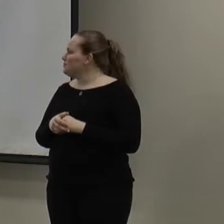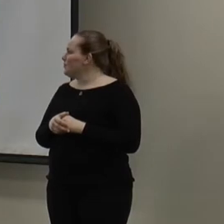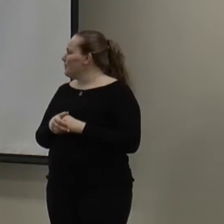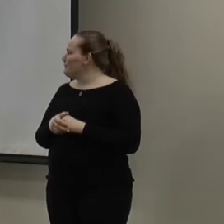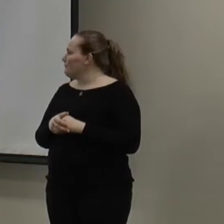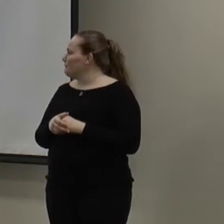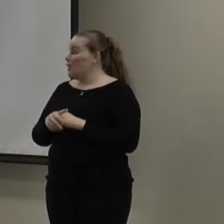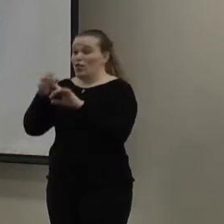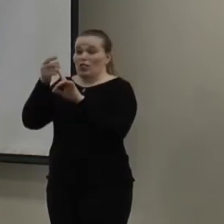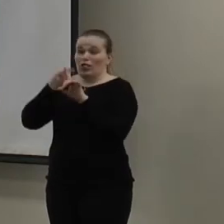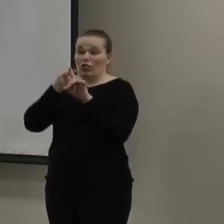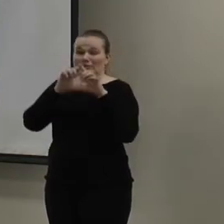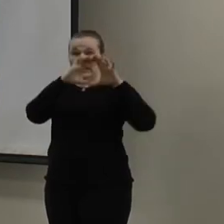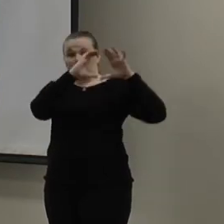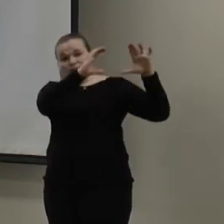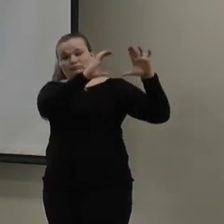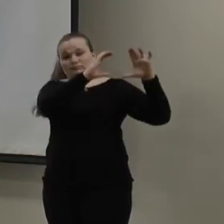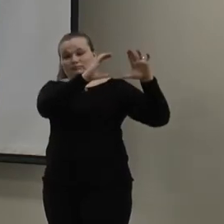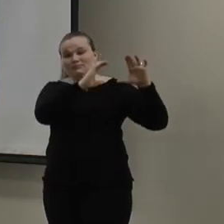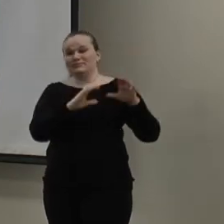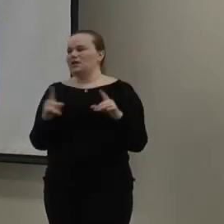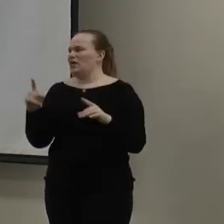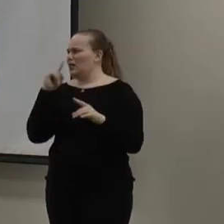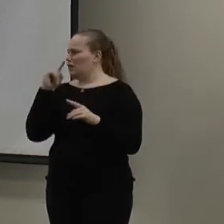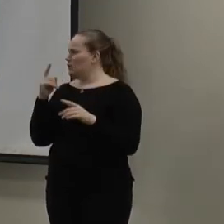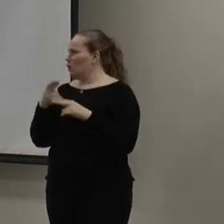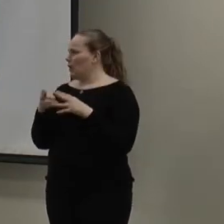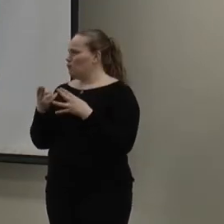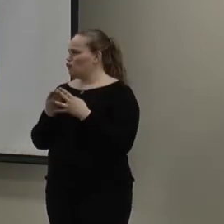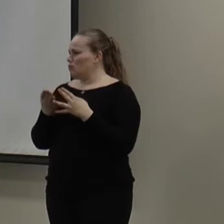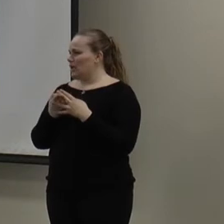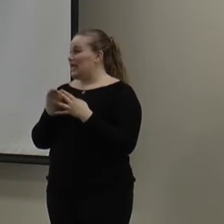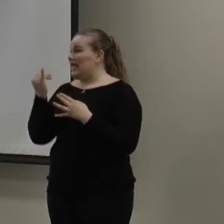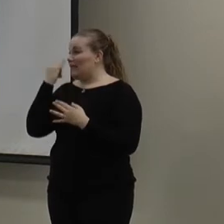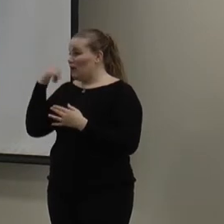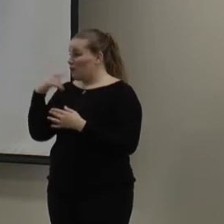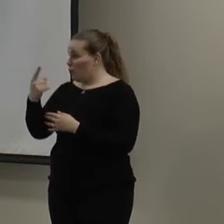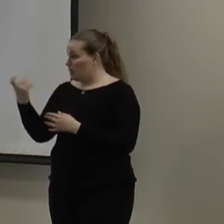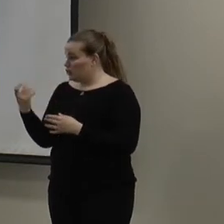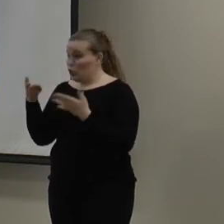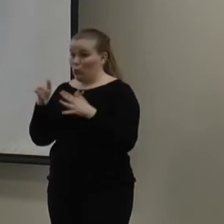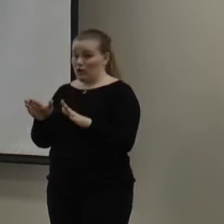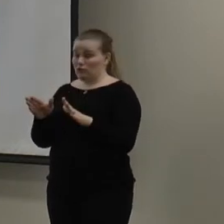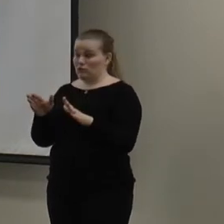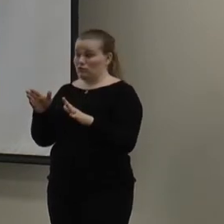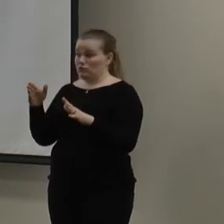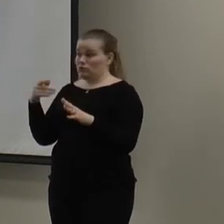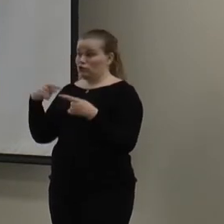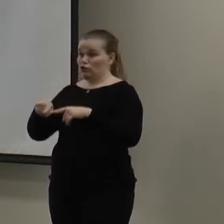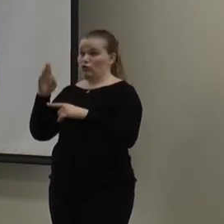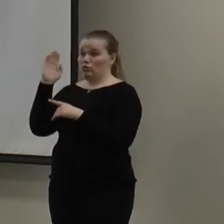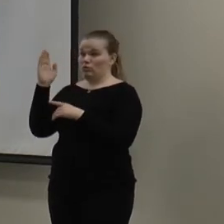So, the thermostat. Let me quick break. If you do have any questions throughout as I'm moving along,